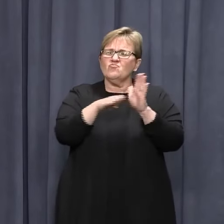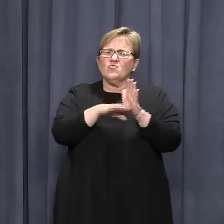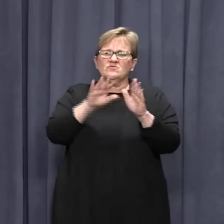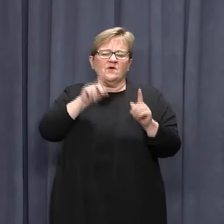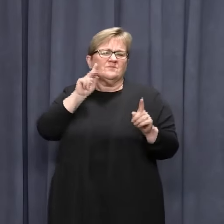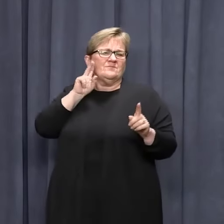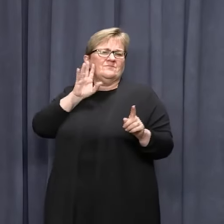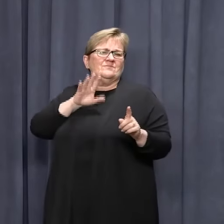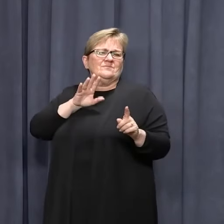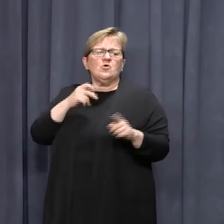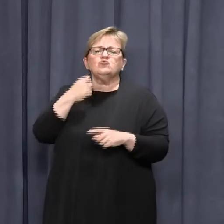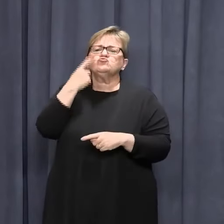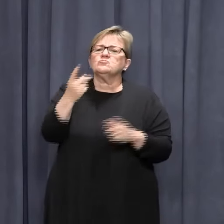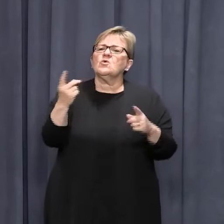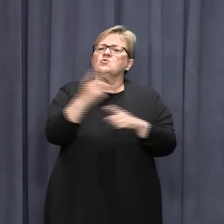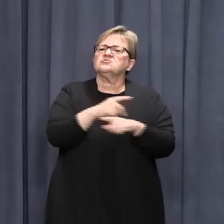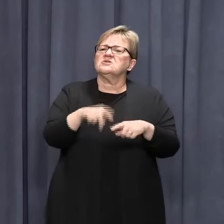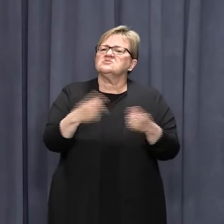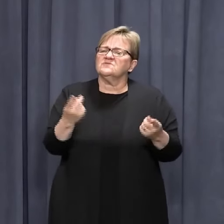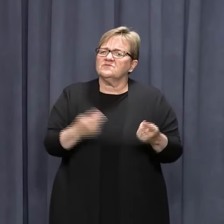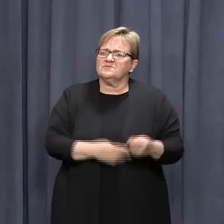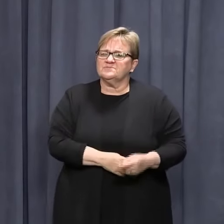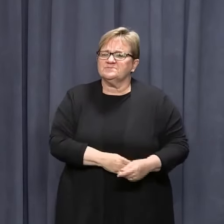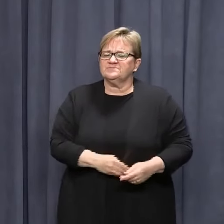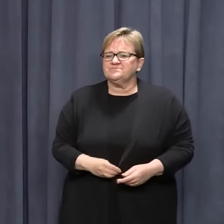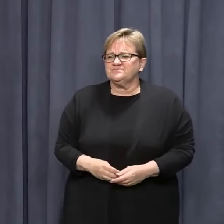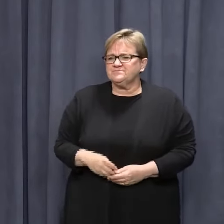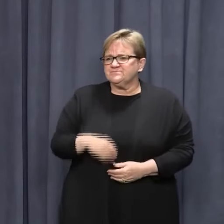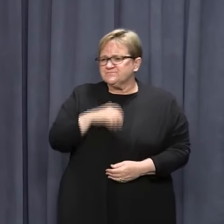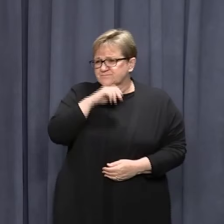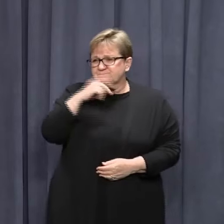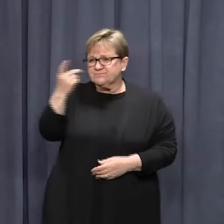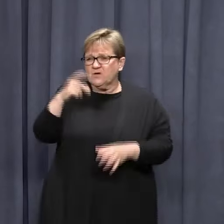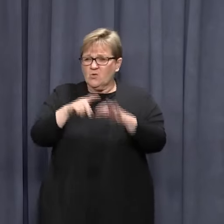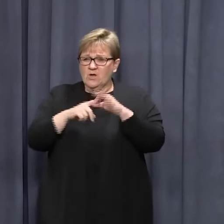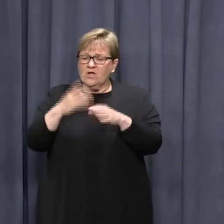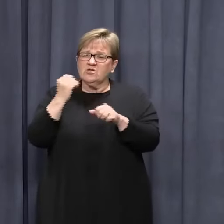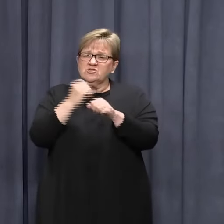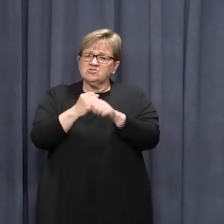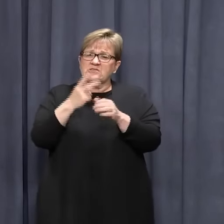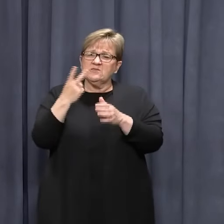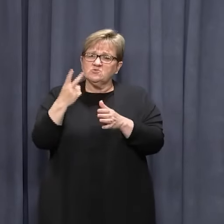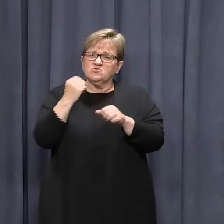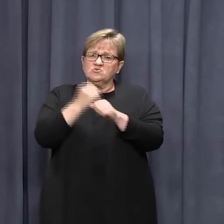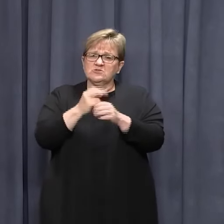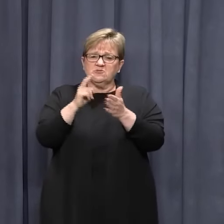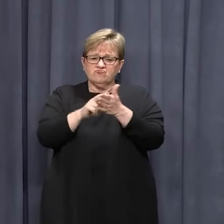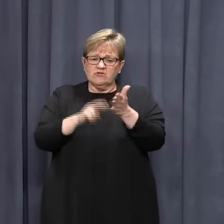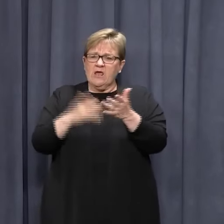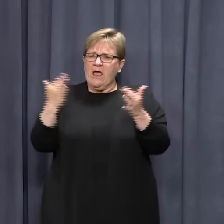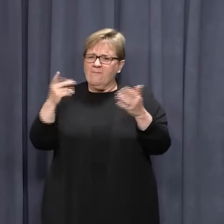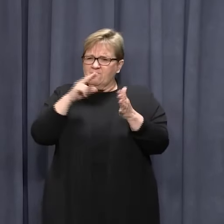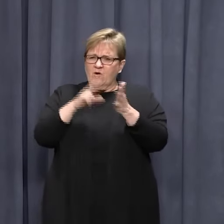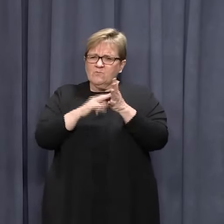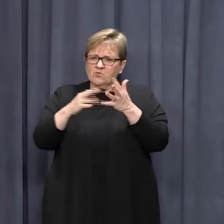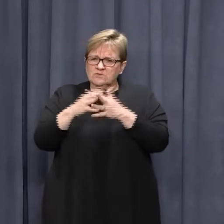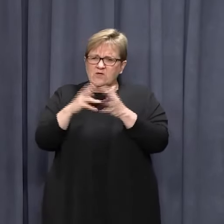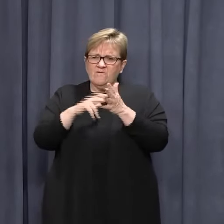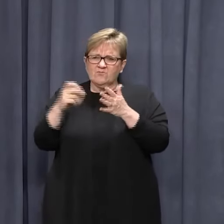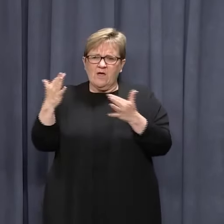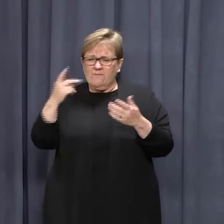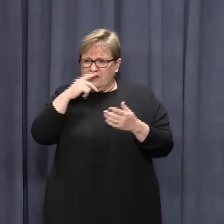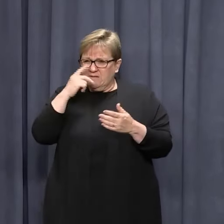under which they entered the state. Do you know how many G2G registrations there have been from New South Wales and Victoria?